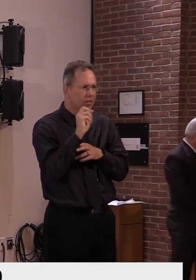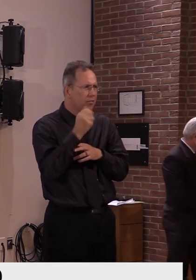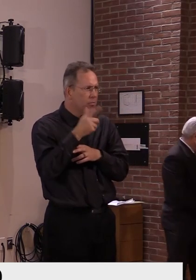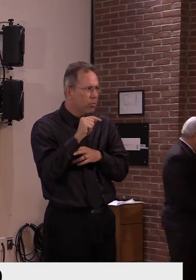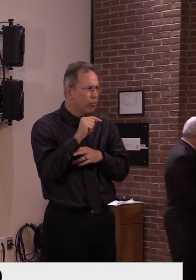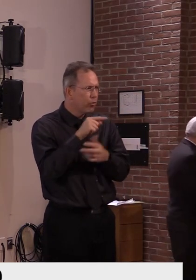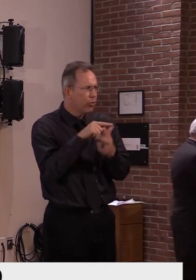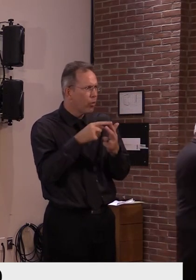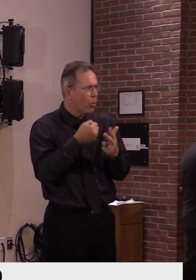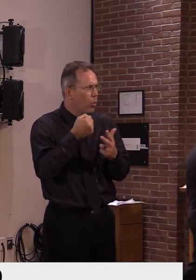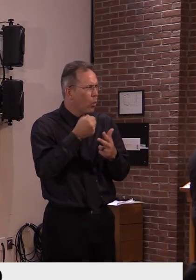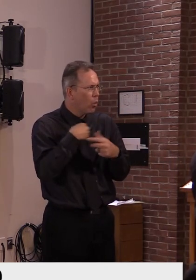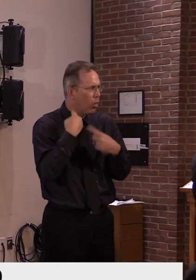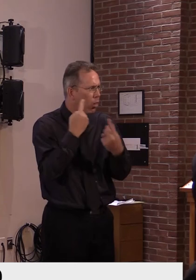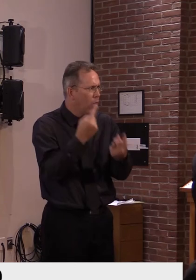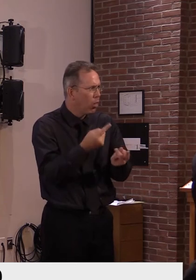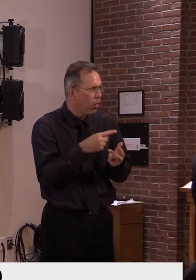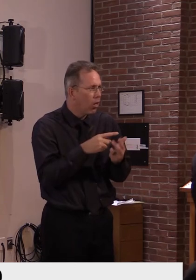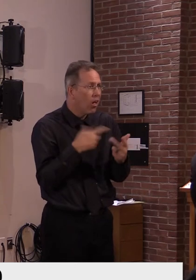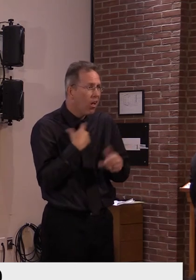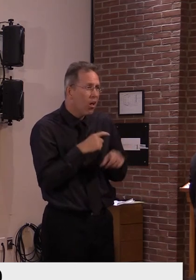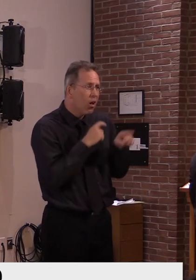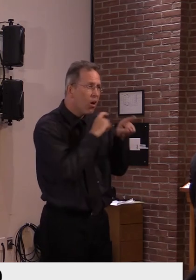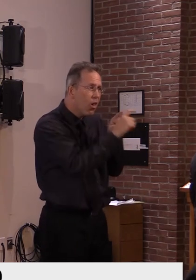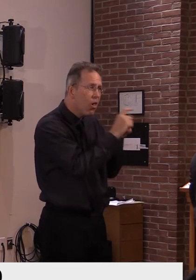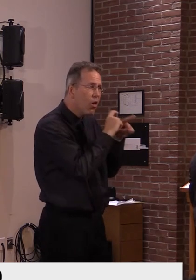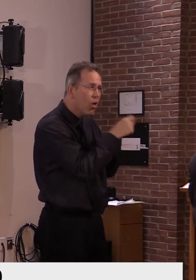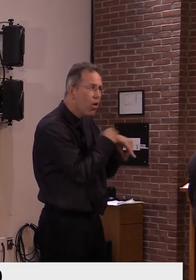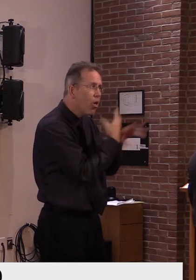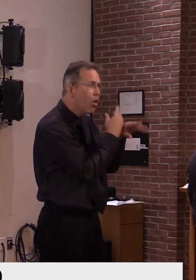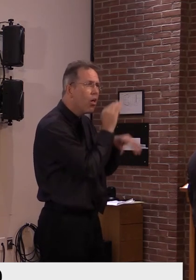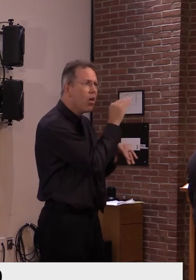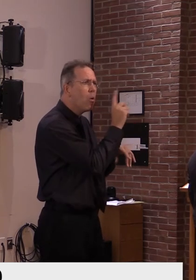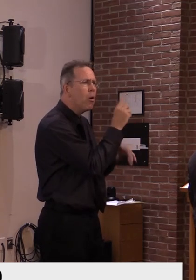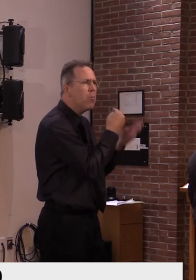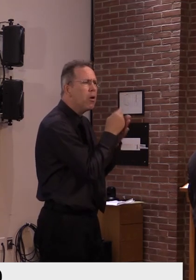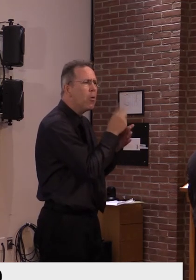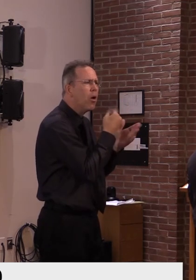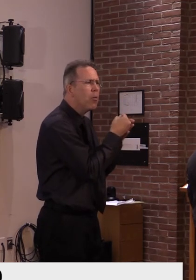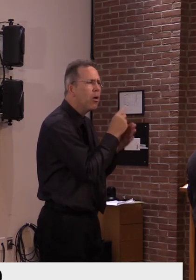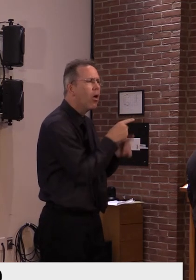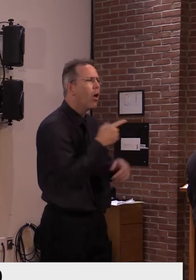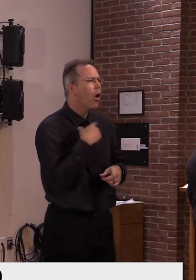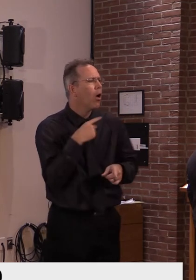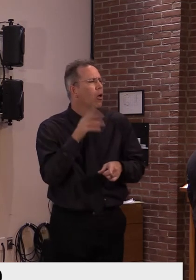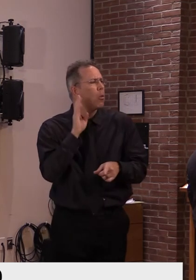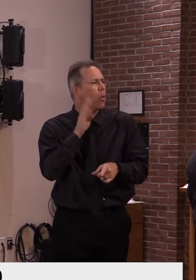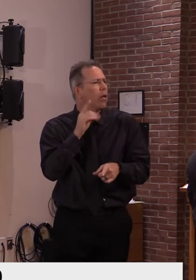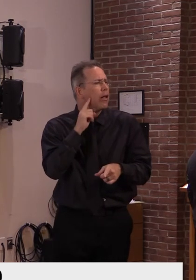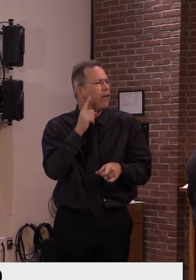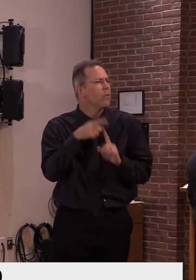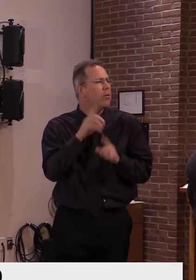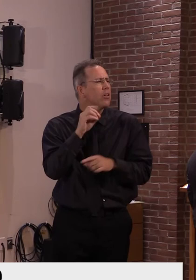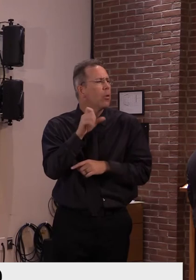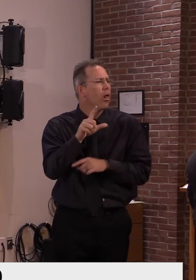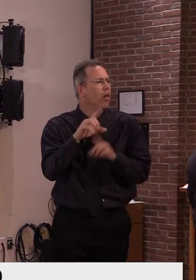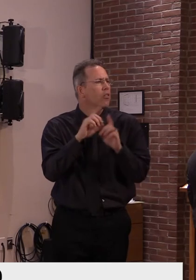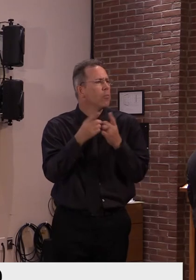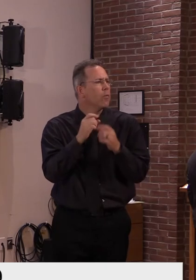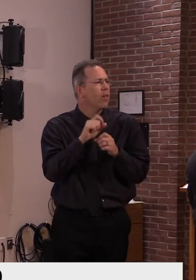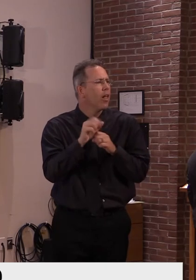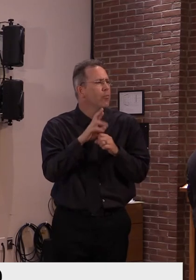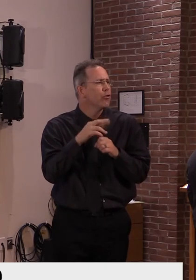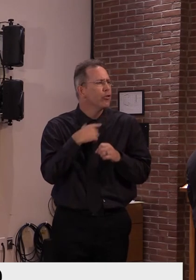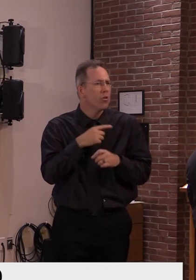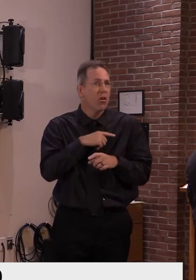um, from the call answers that, um, they'll hear back from the DOL and they never will. And the people who enter the phones are also saying they